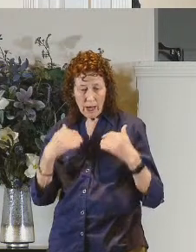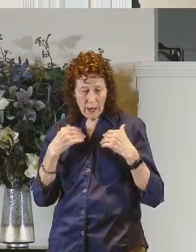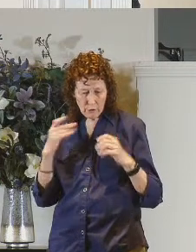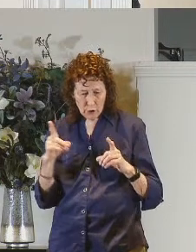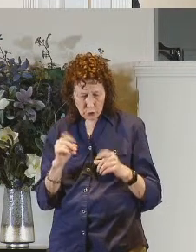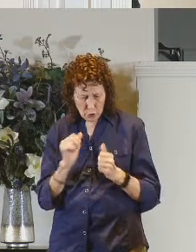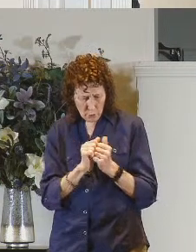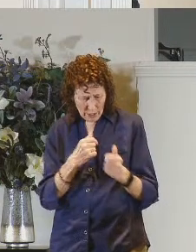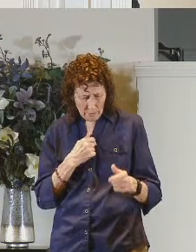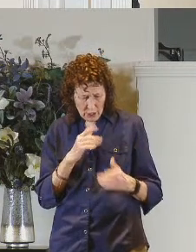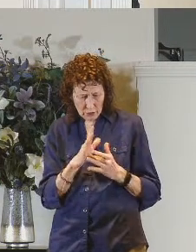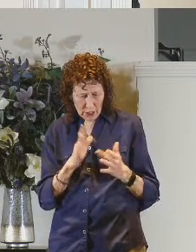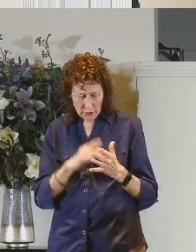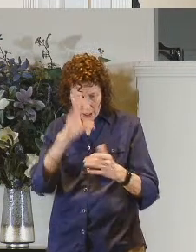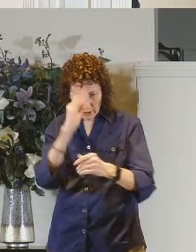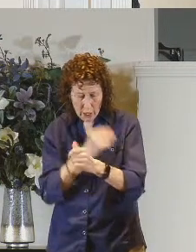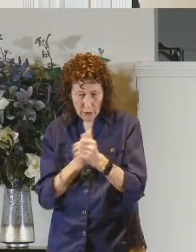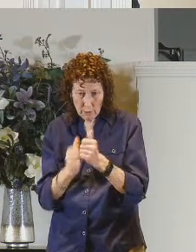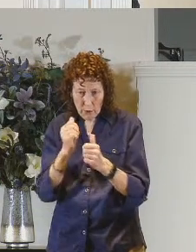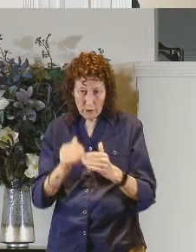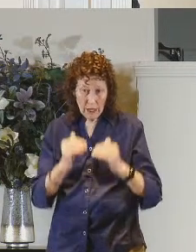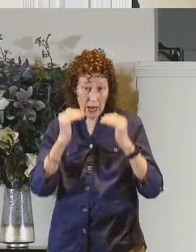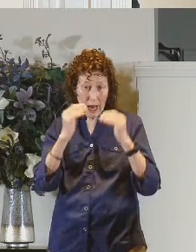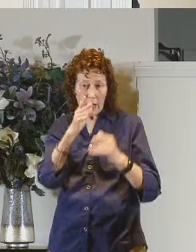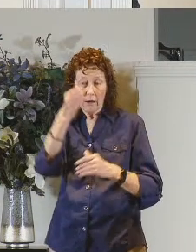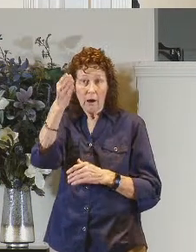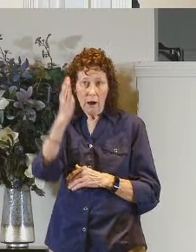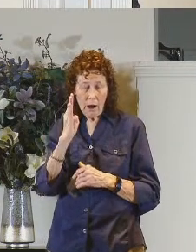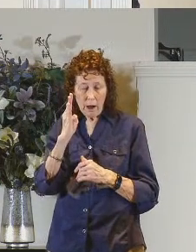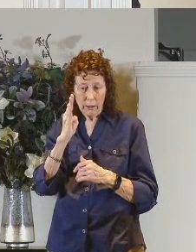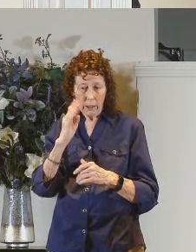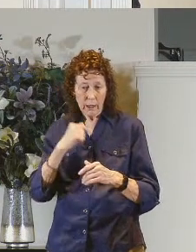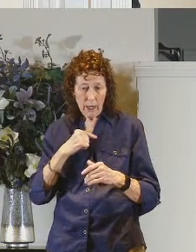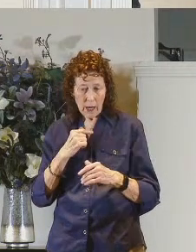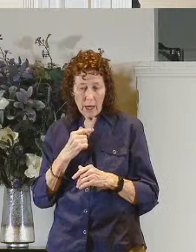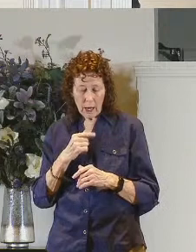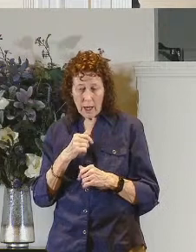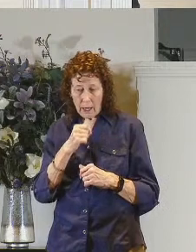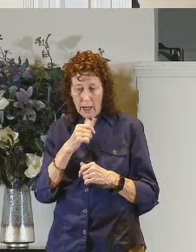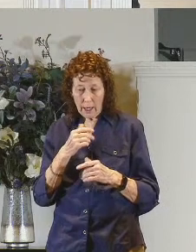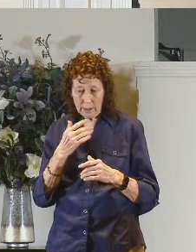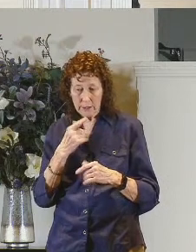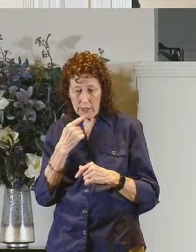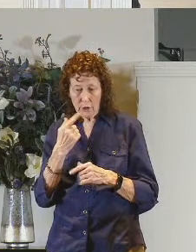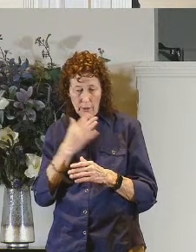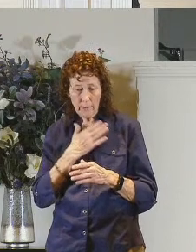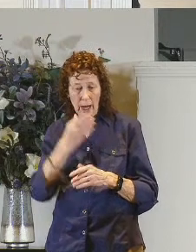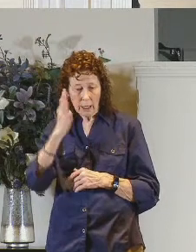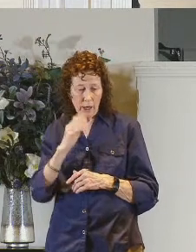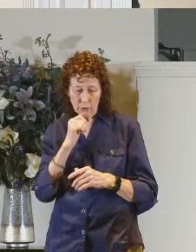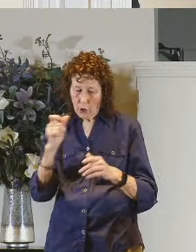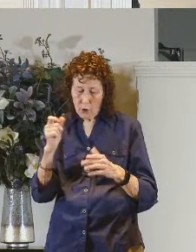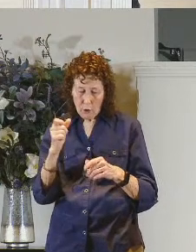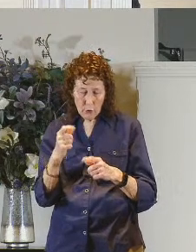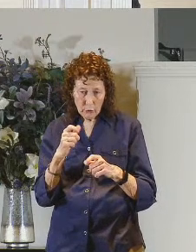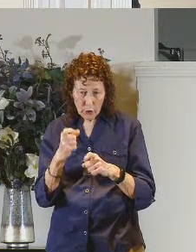to do with me jesus son of the most high god i adjure you by god do not torment me